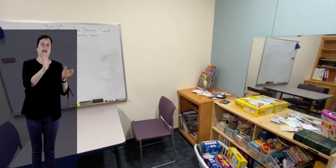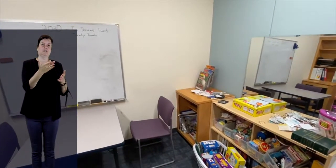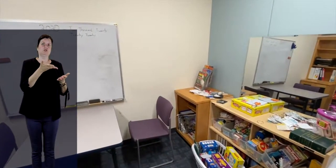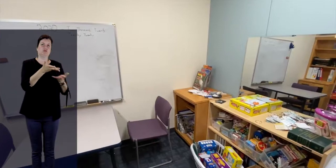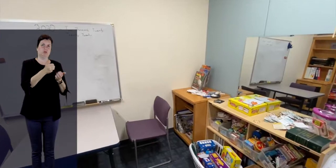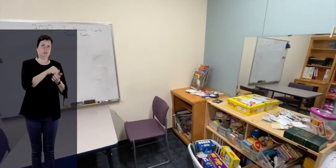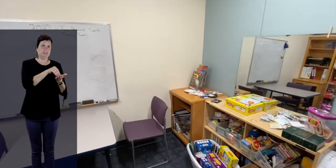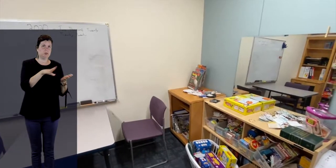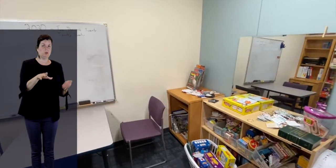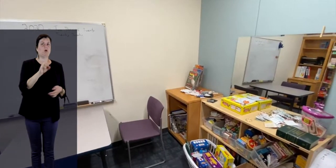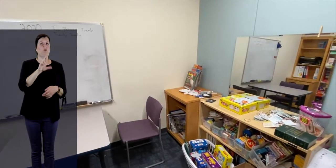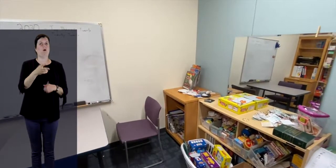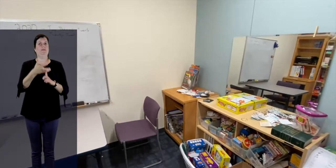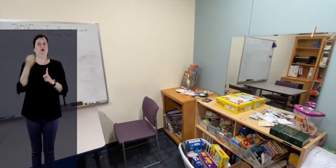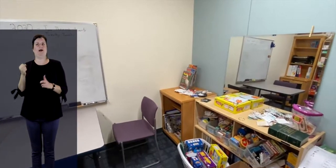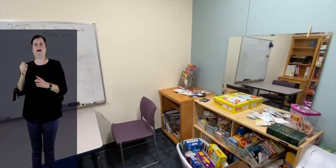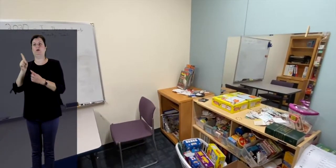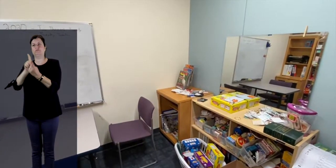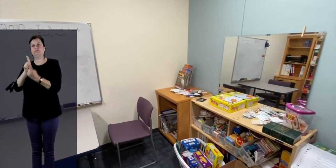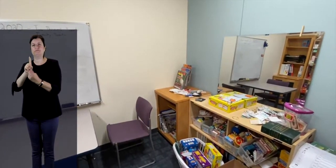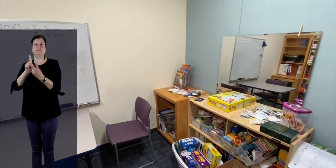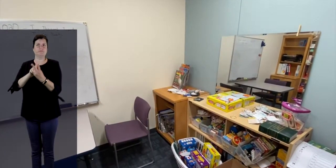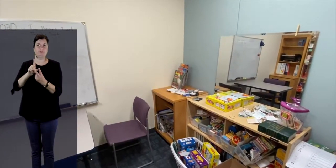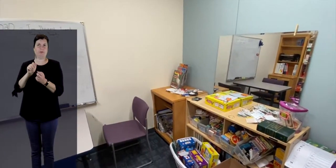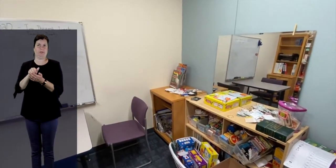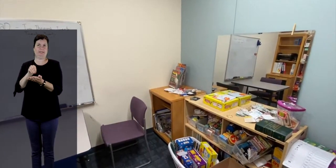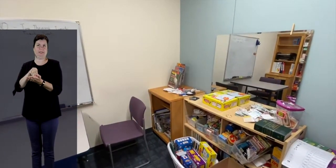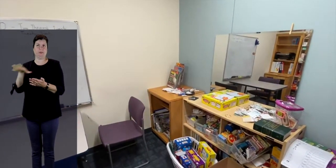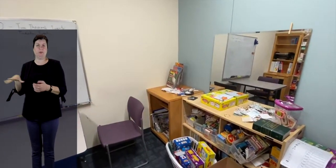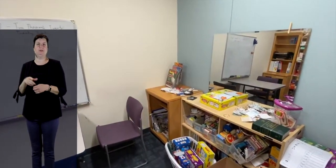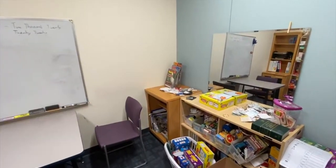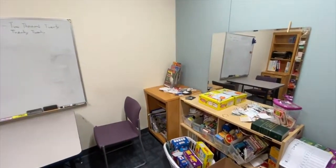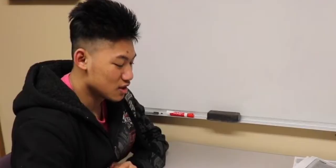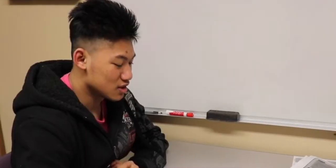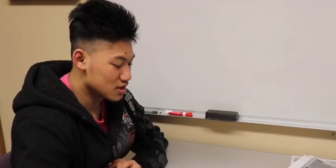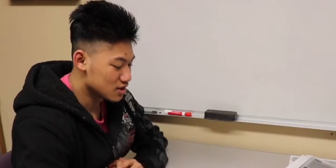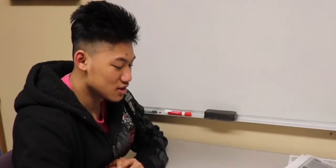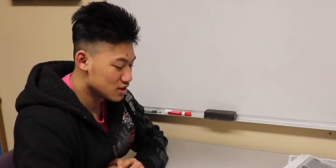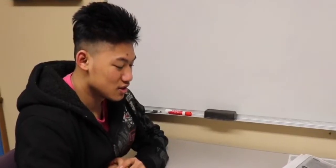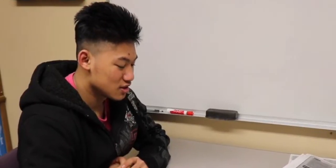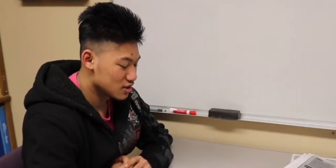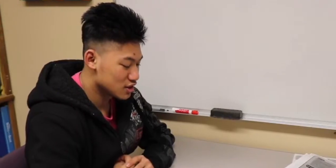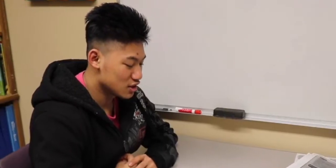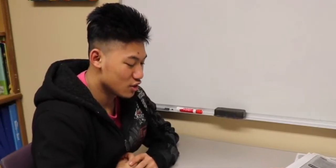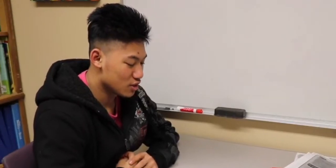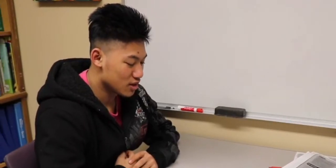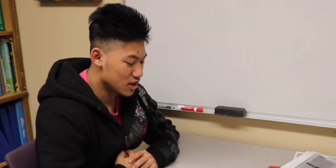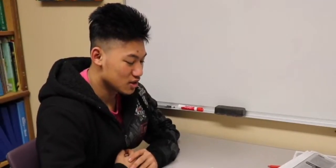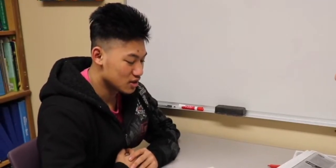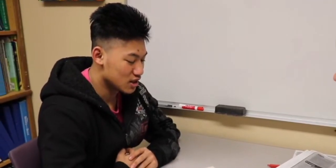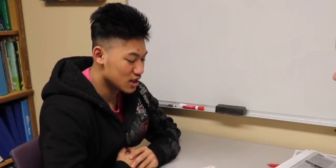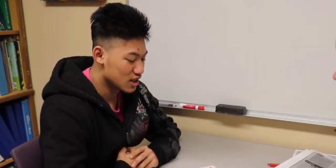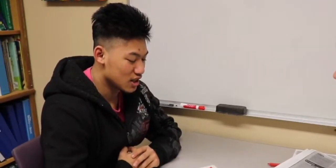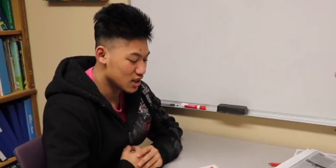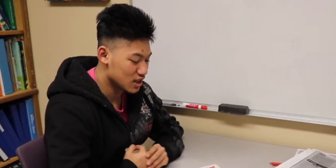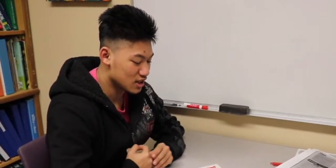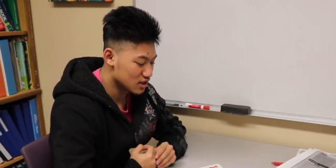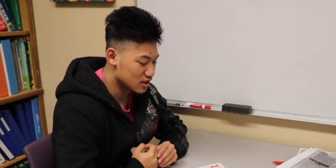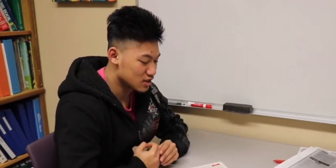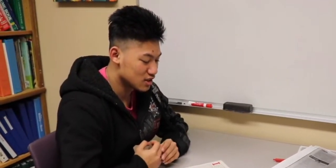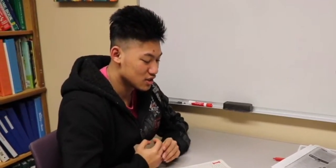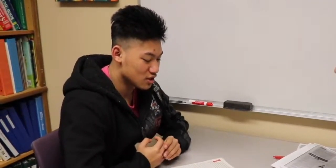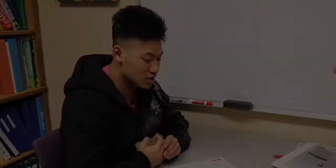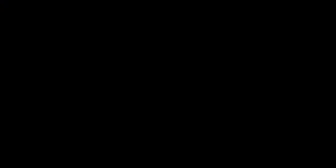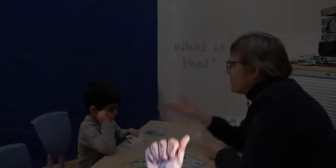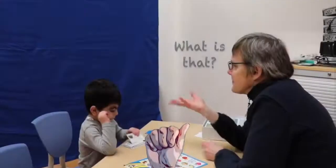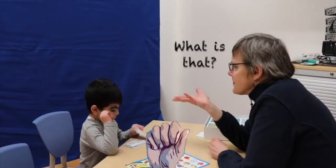speech and language pathologist one-on-one, or they can go into the classroom. Because she told him that he didn't need it